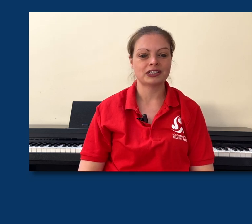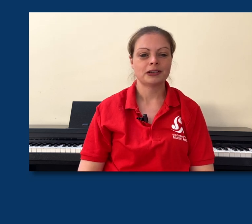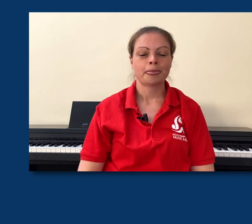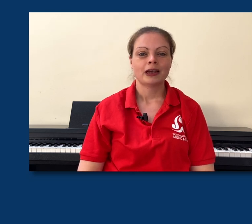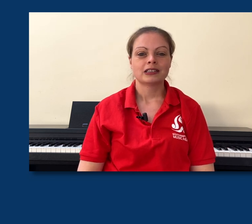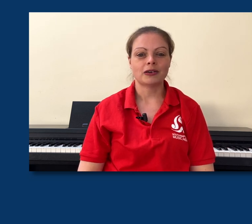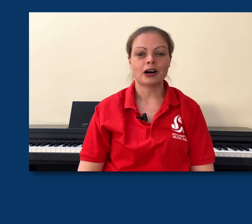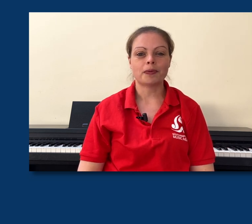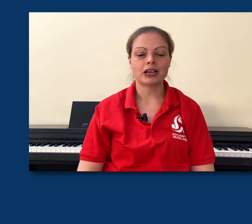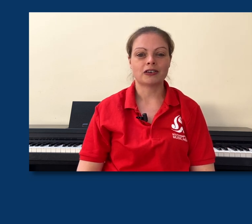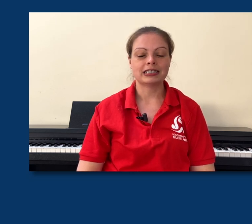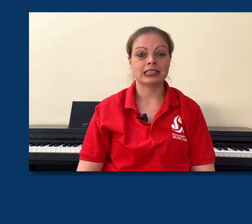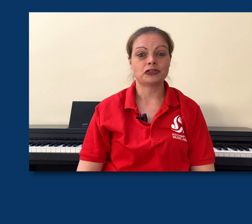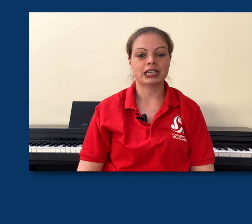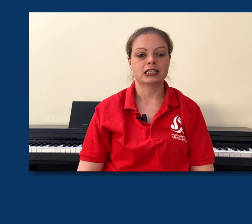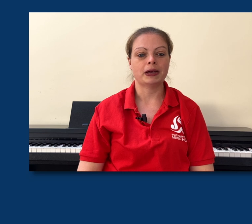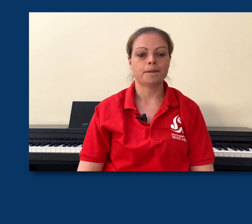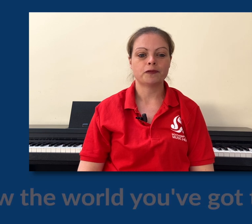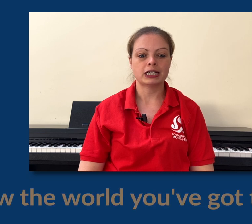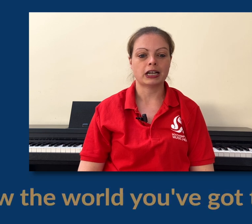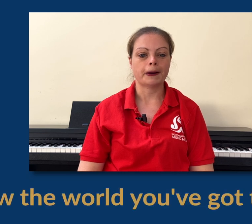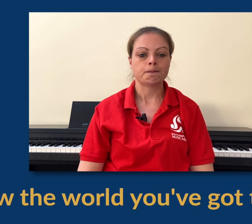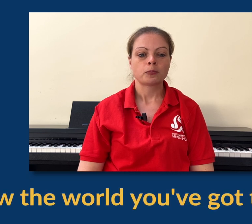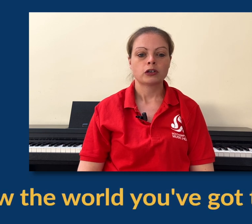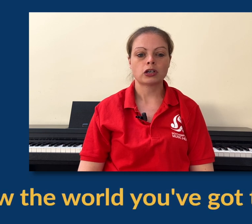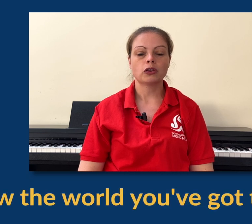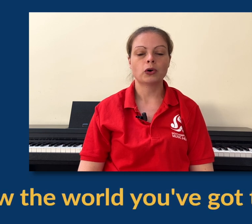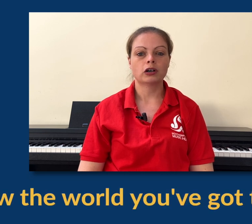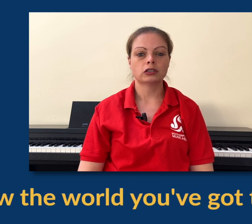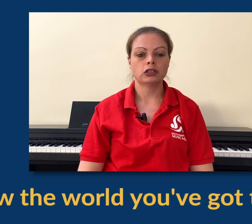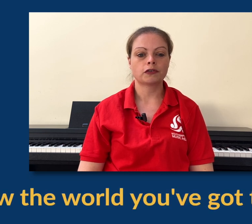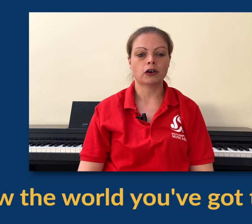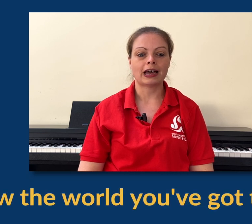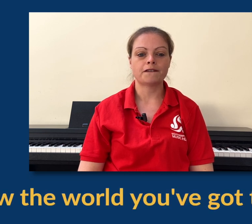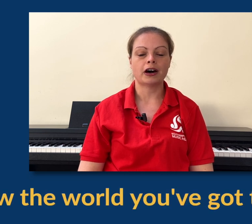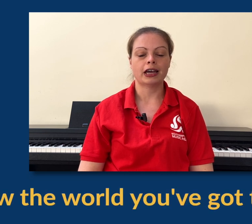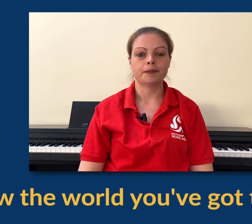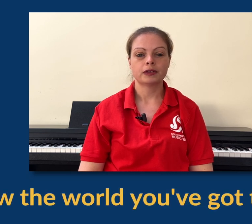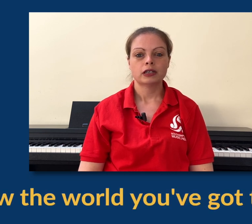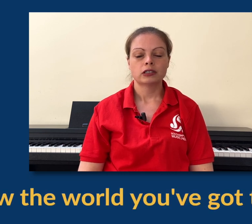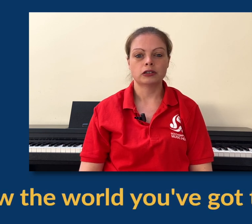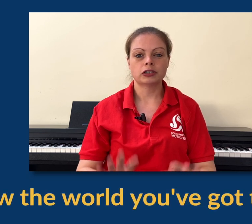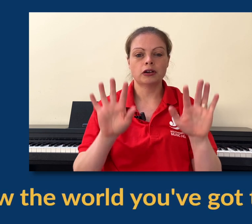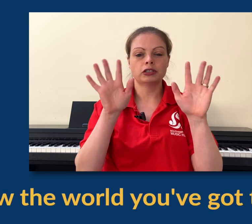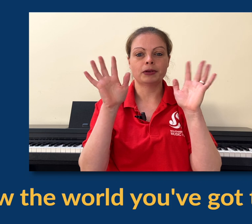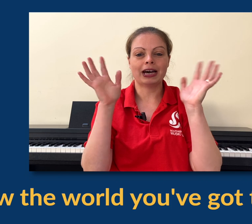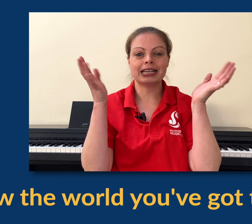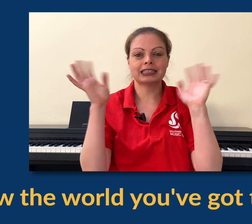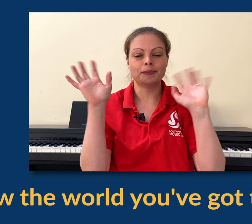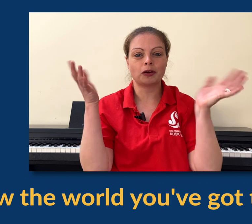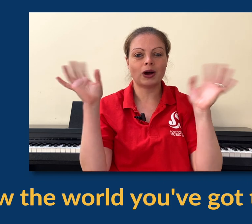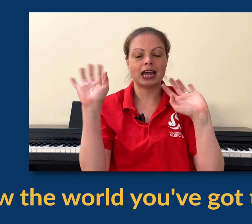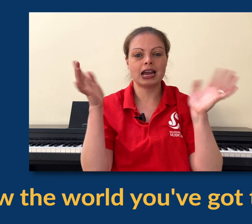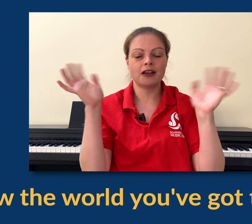chorus. So our pre-chorus is the trickiest bit. First line, show the world you've got that fire. So show, show me